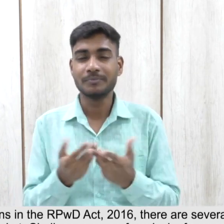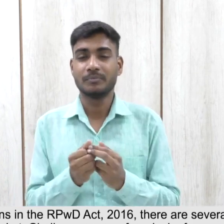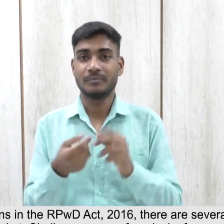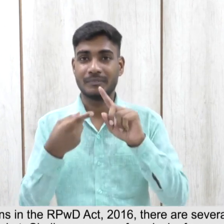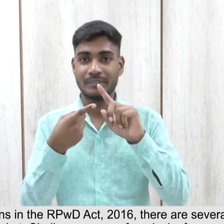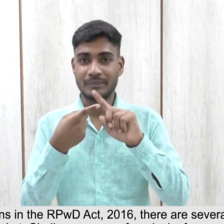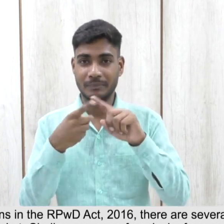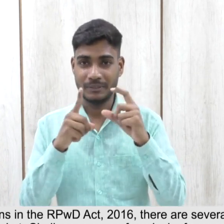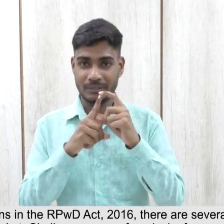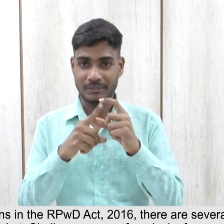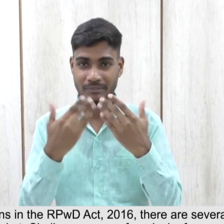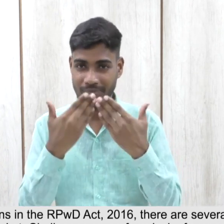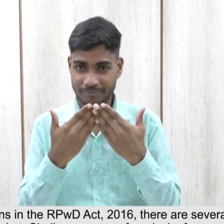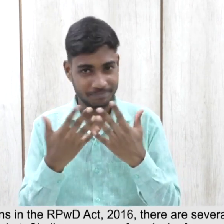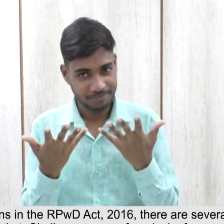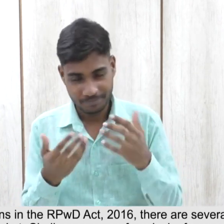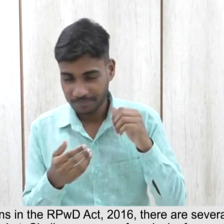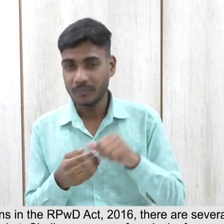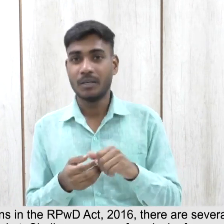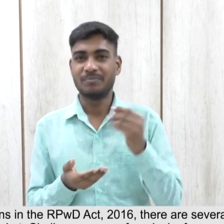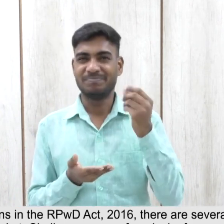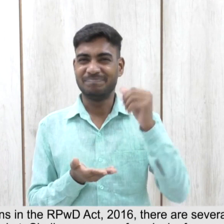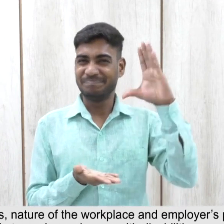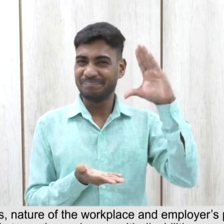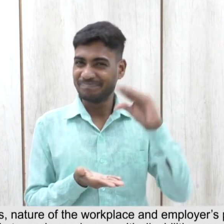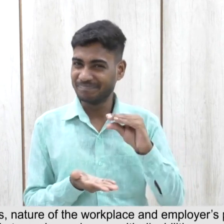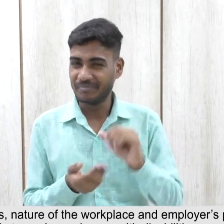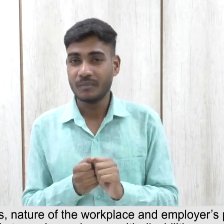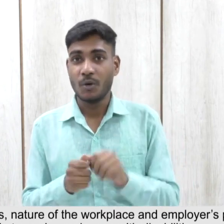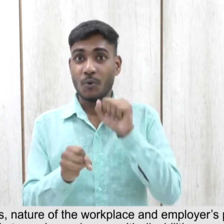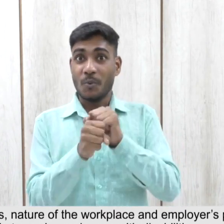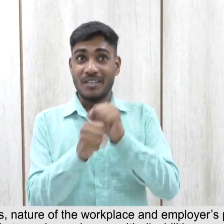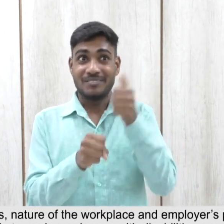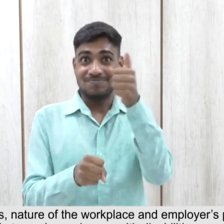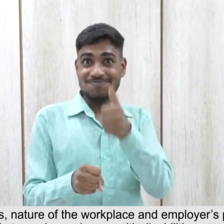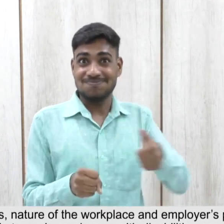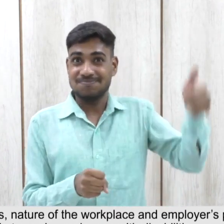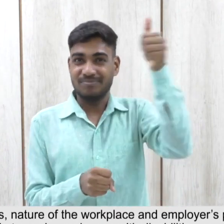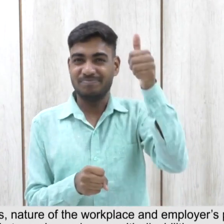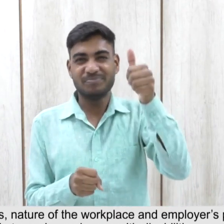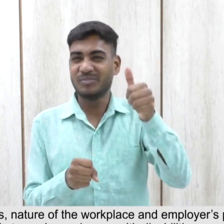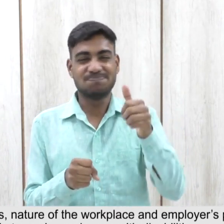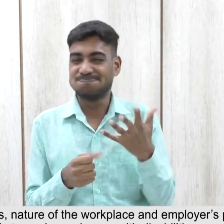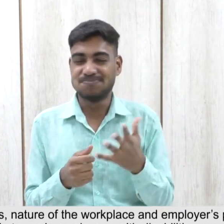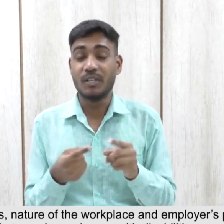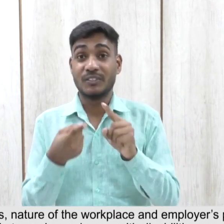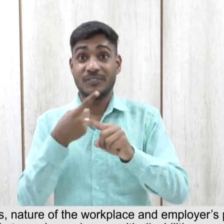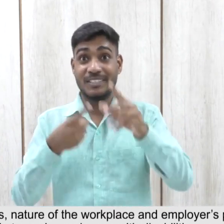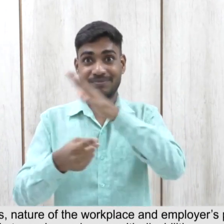.5 Challenges range from lack of proper education and training, lack of financial resources, nature of the workplace and employers'